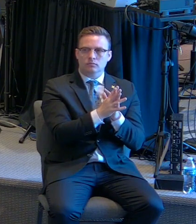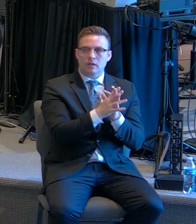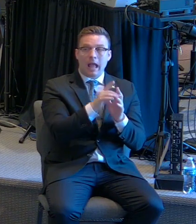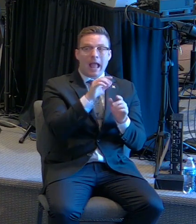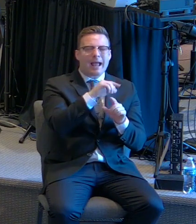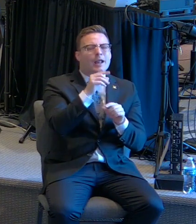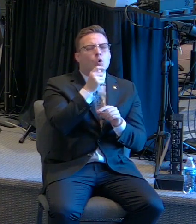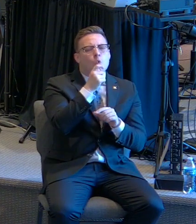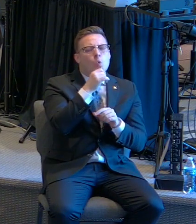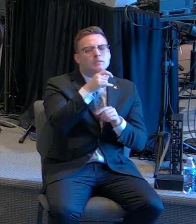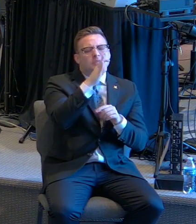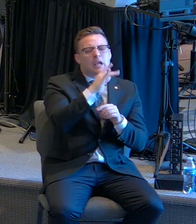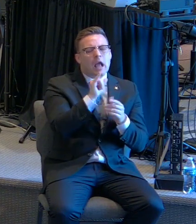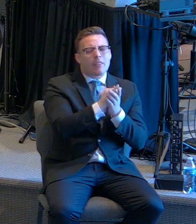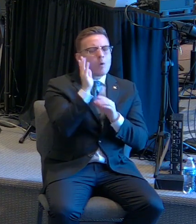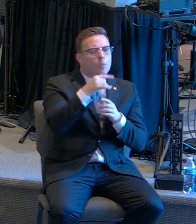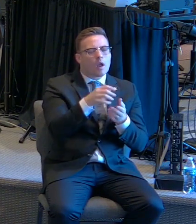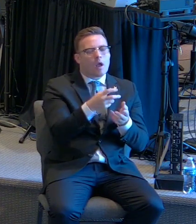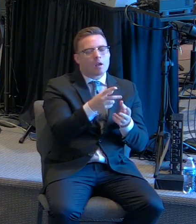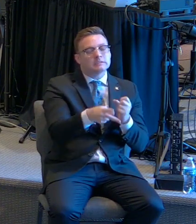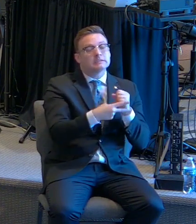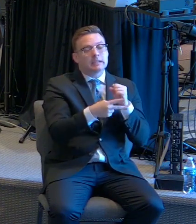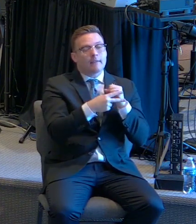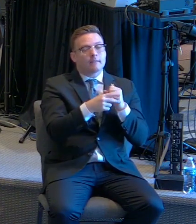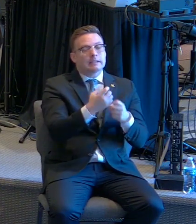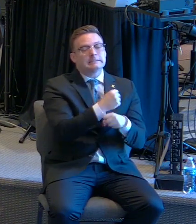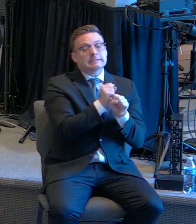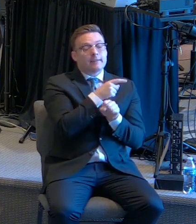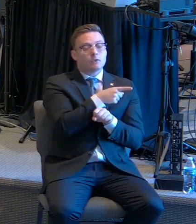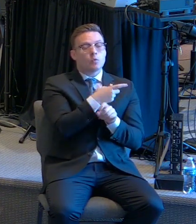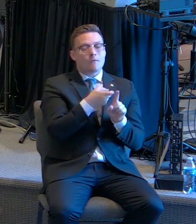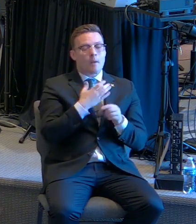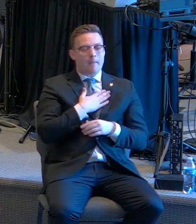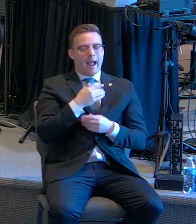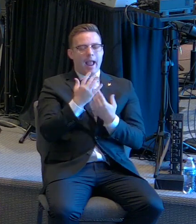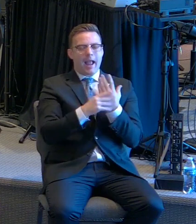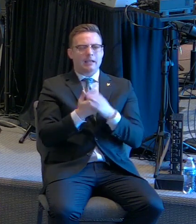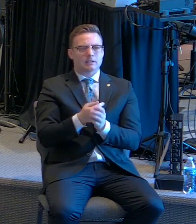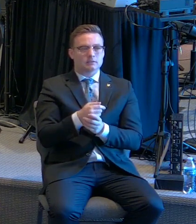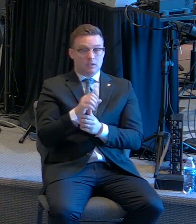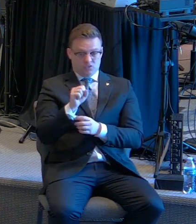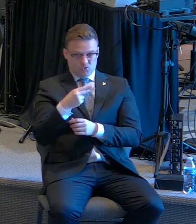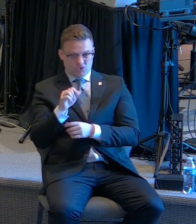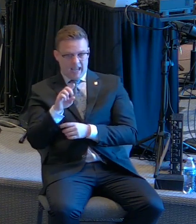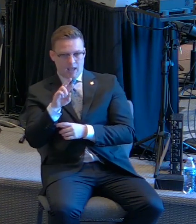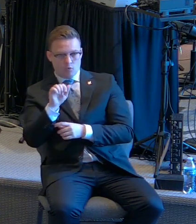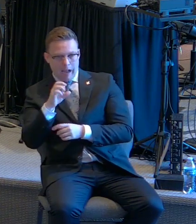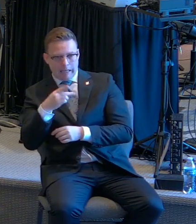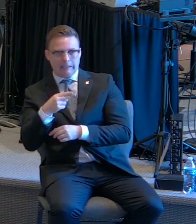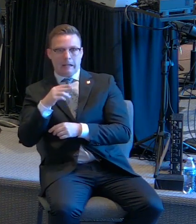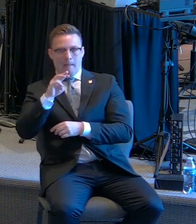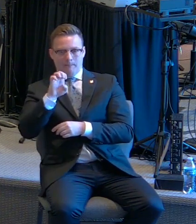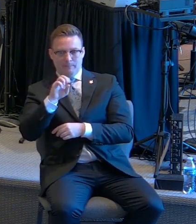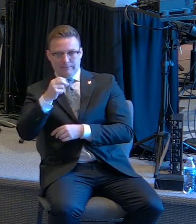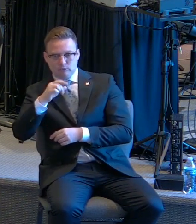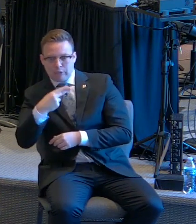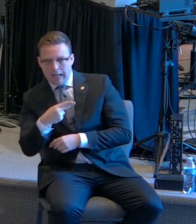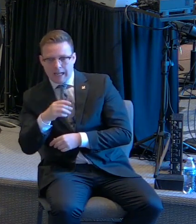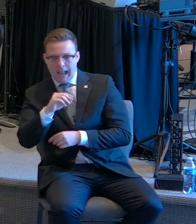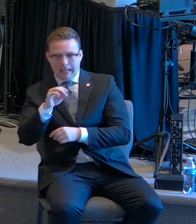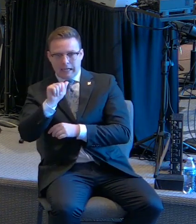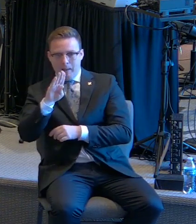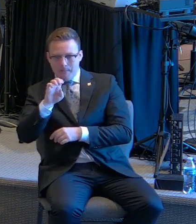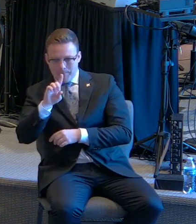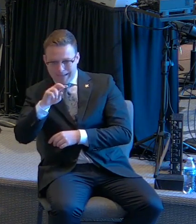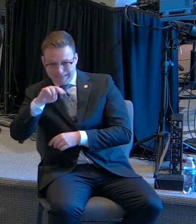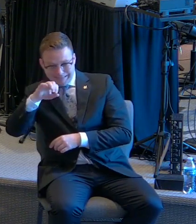And who is that God that shall deliver you out of my hands? Shadrach, Meshach, and Abednego answered and said to the king, O